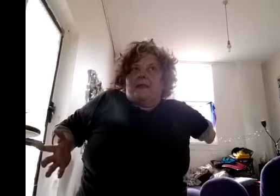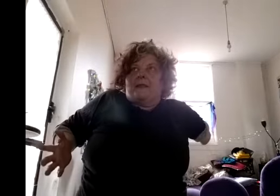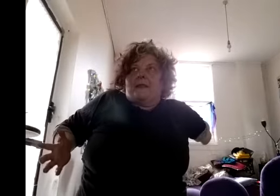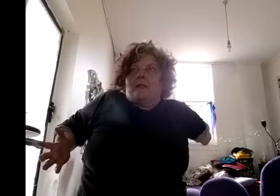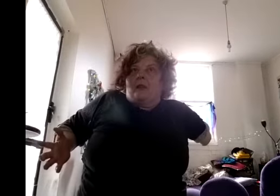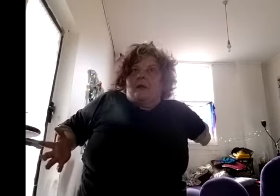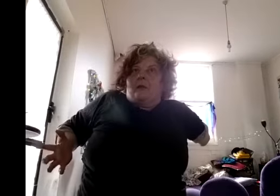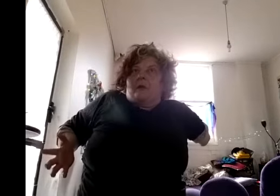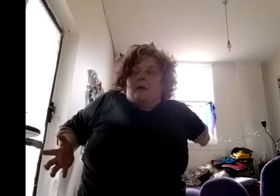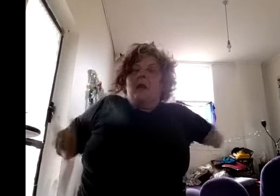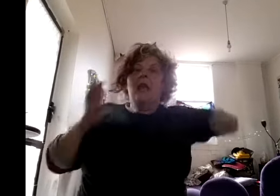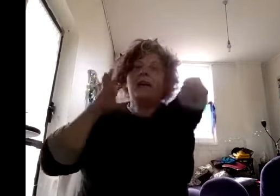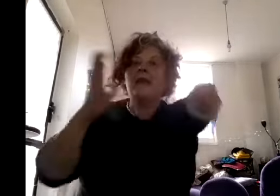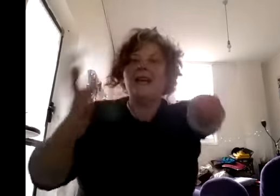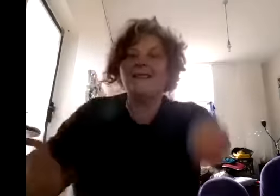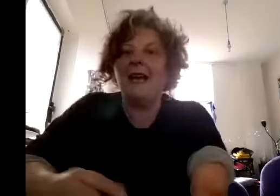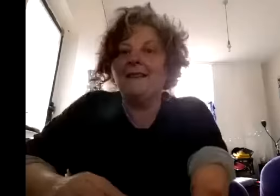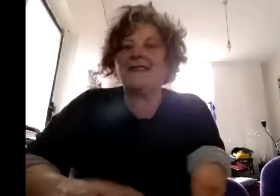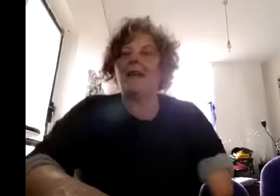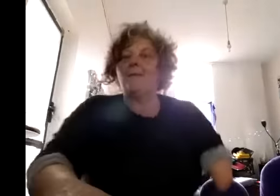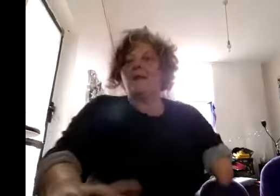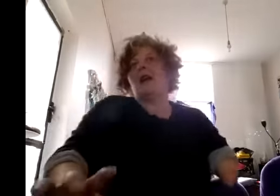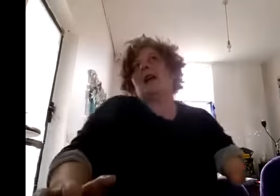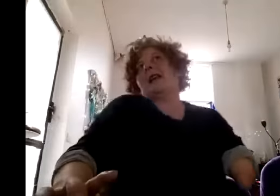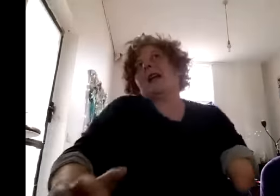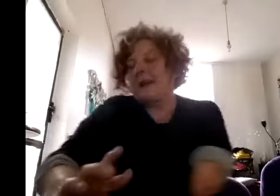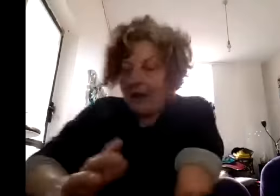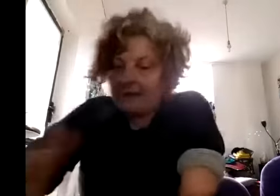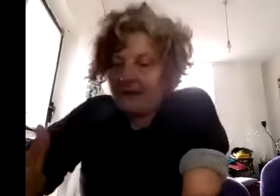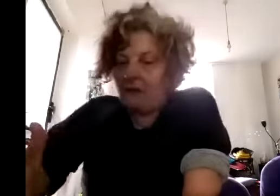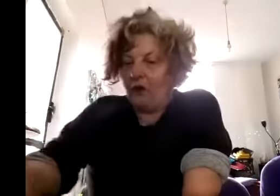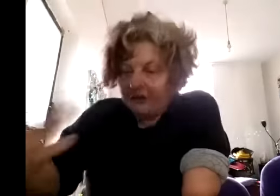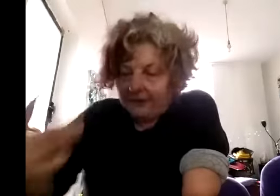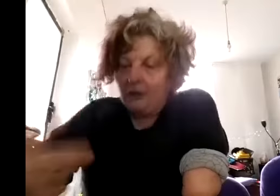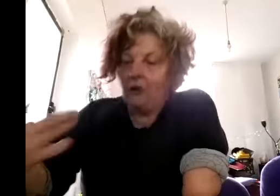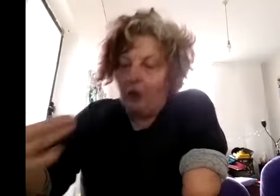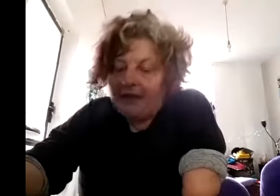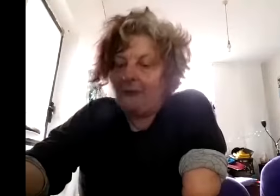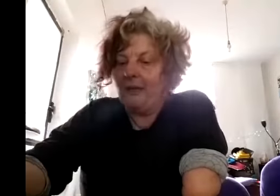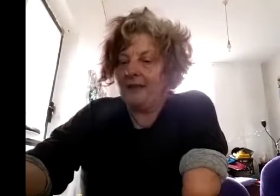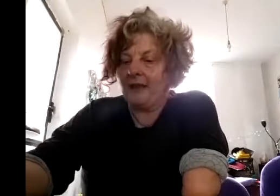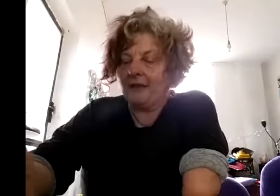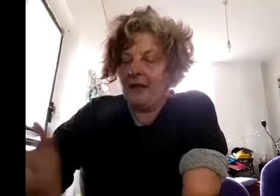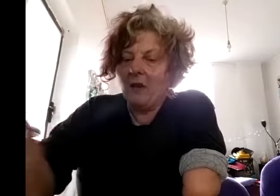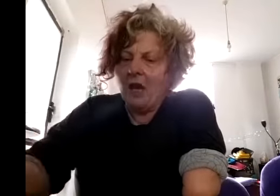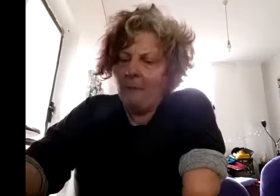serious i'm not oh my god oh my god and and um and others you know just you know take me as as i am but